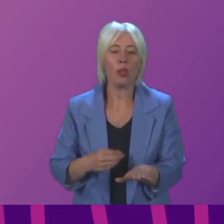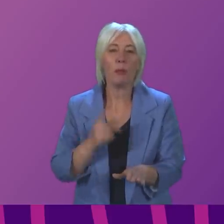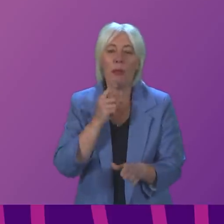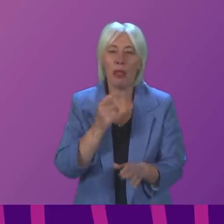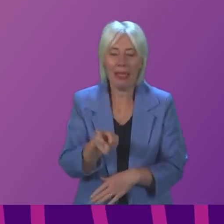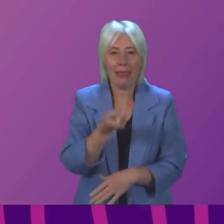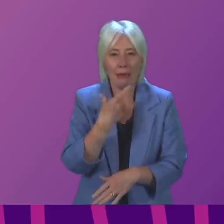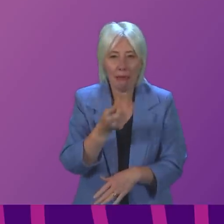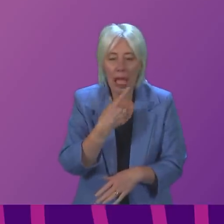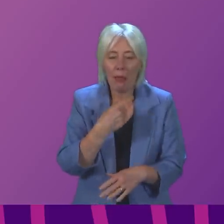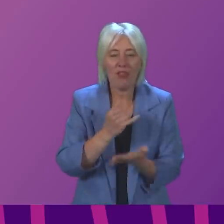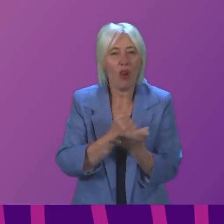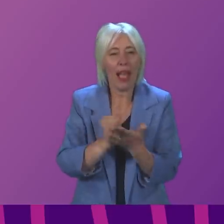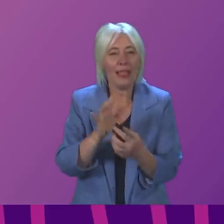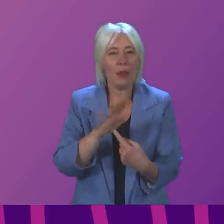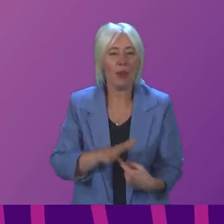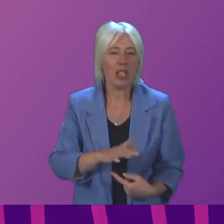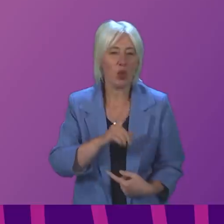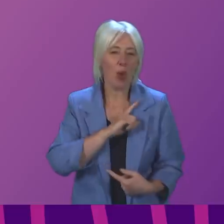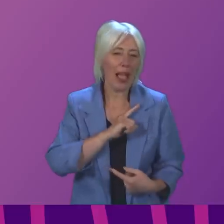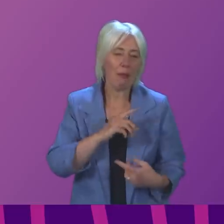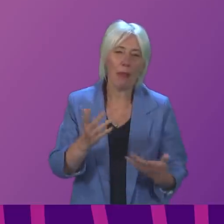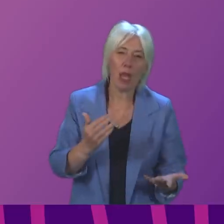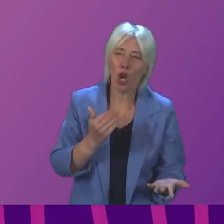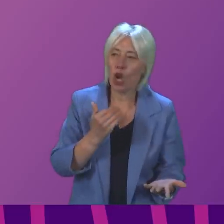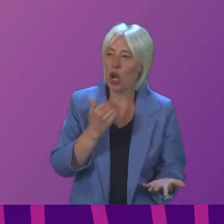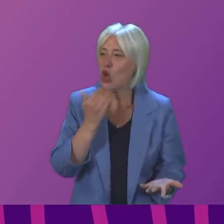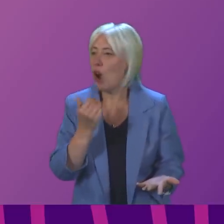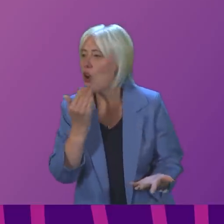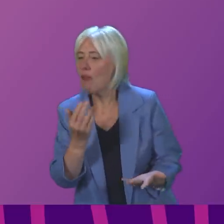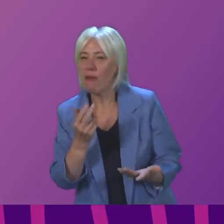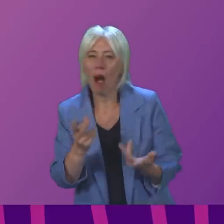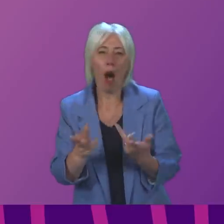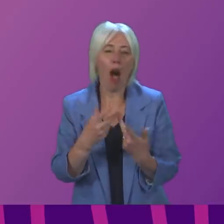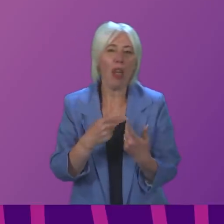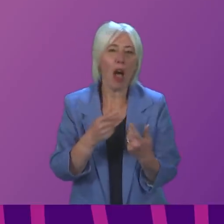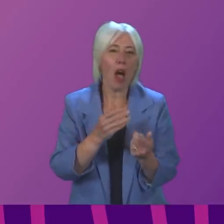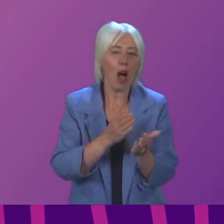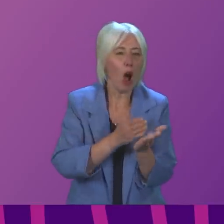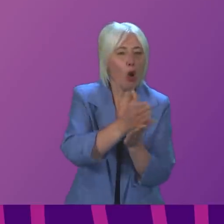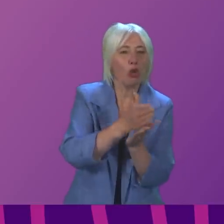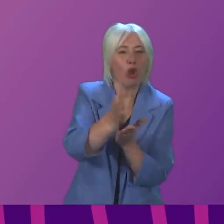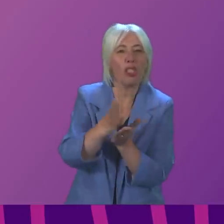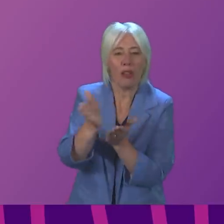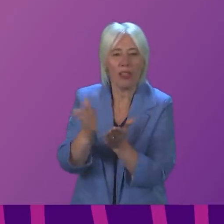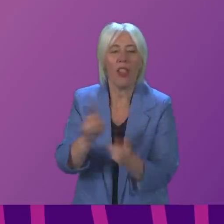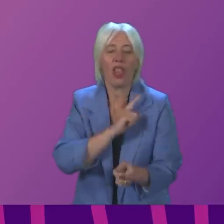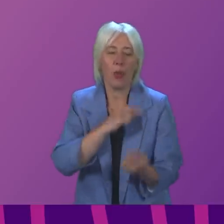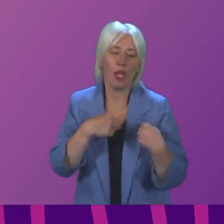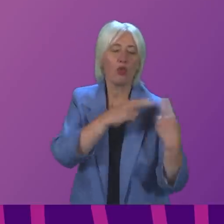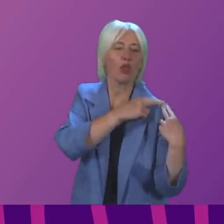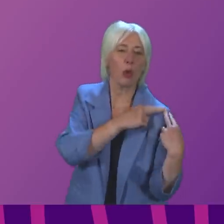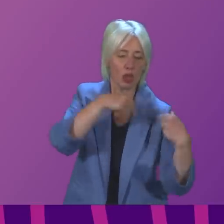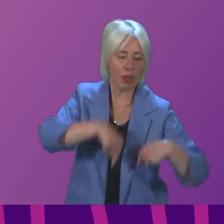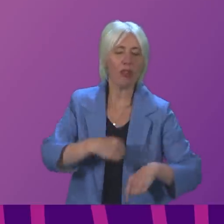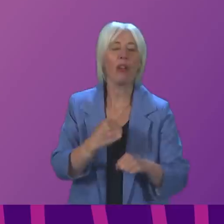being prescribed anti-depressants because there is a lack of more appropriate alternatives. And I think that is where the responsibility on government is very